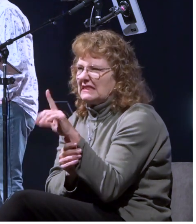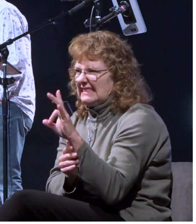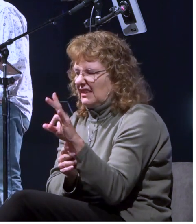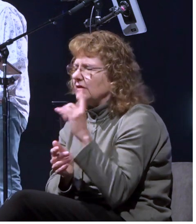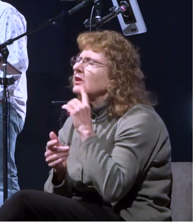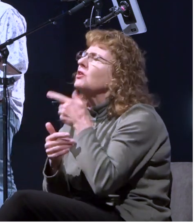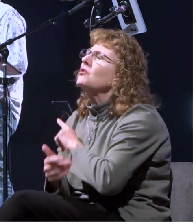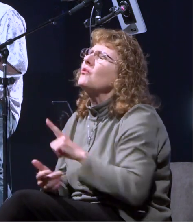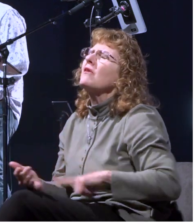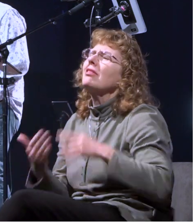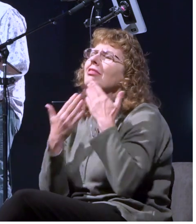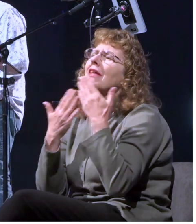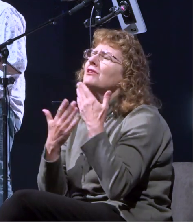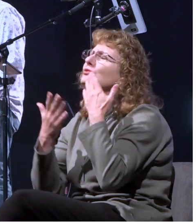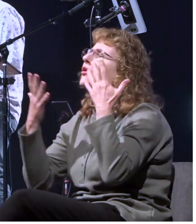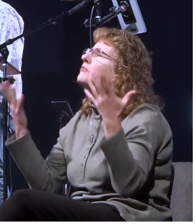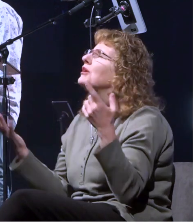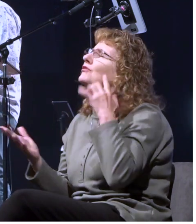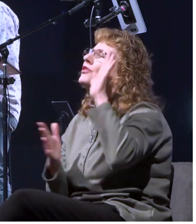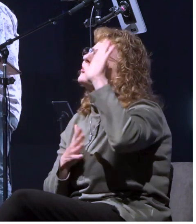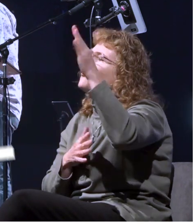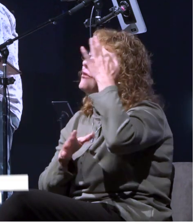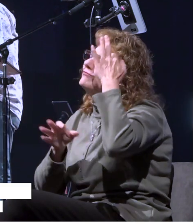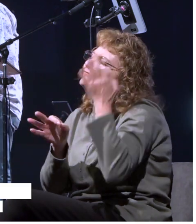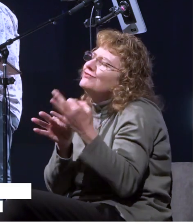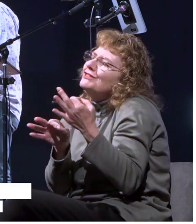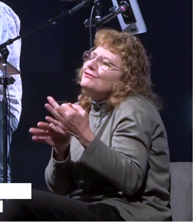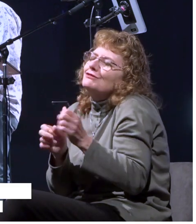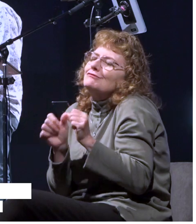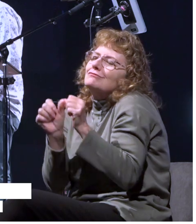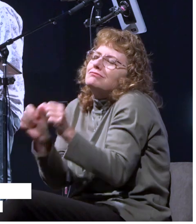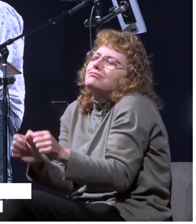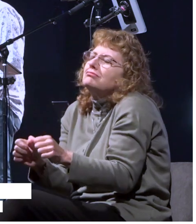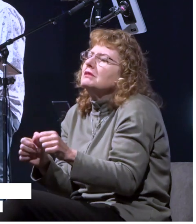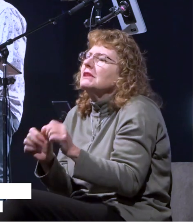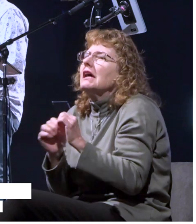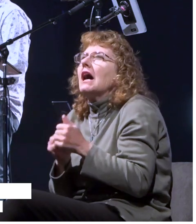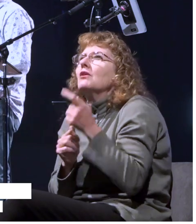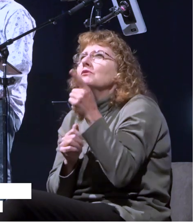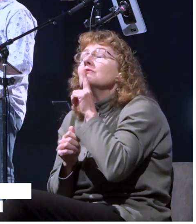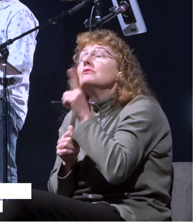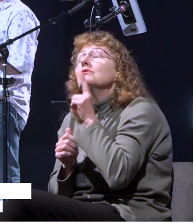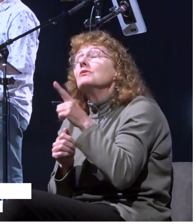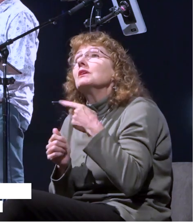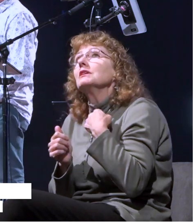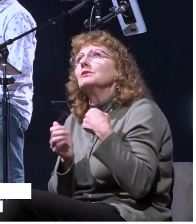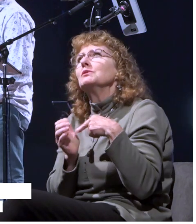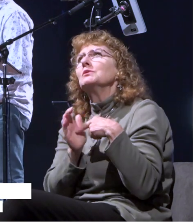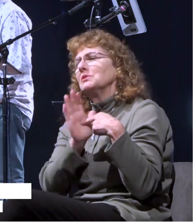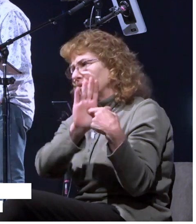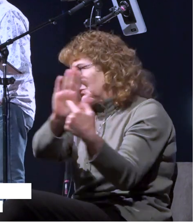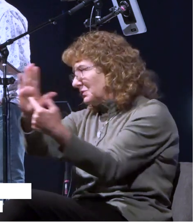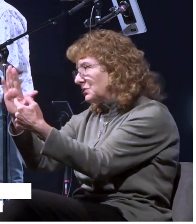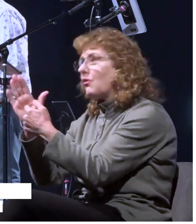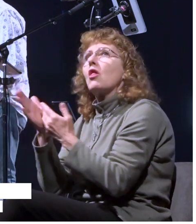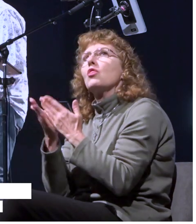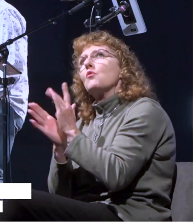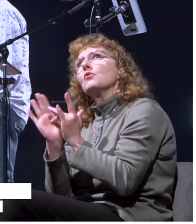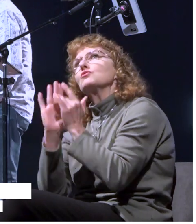for your faithfulness and lord for how you reveal yourself to us in the scriptures and how they are